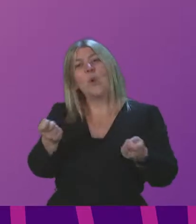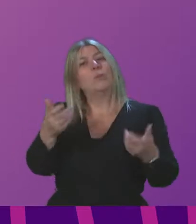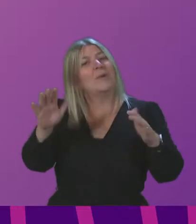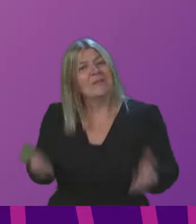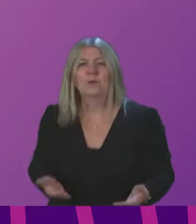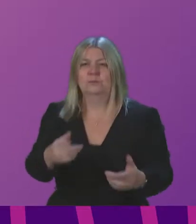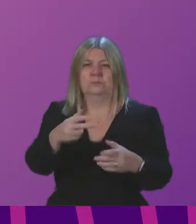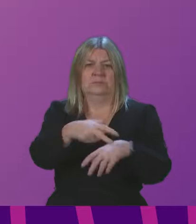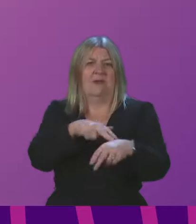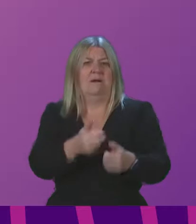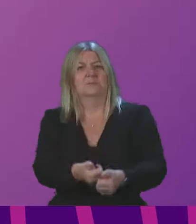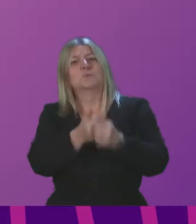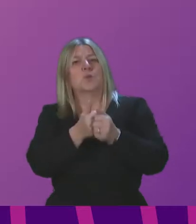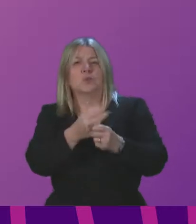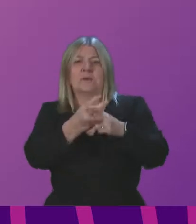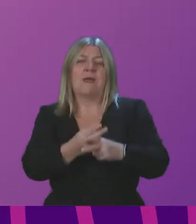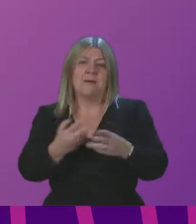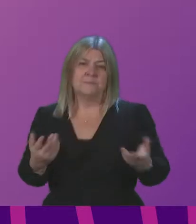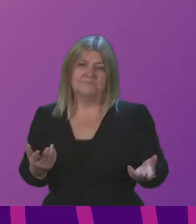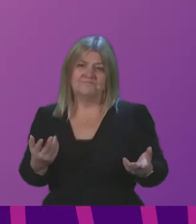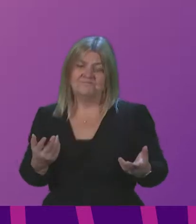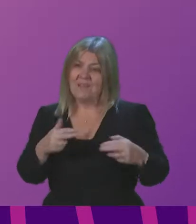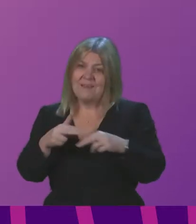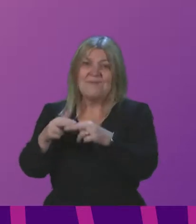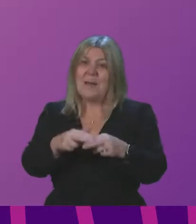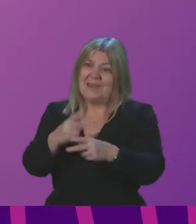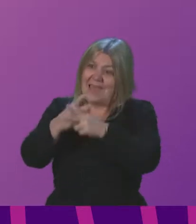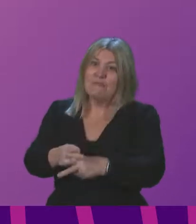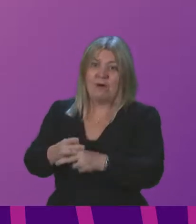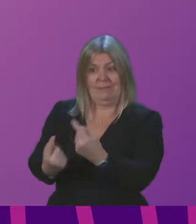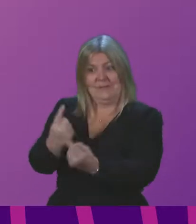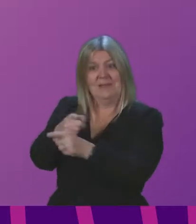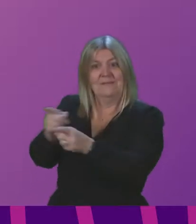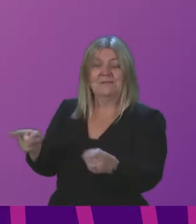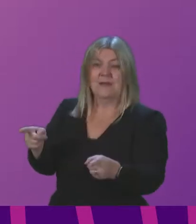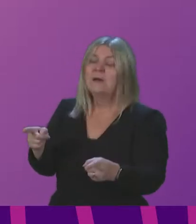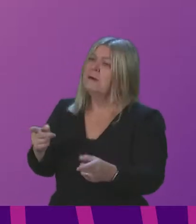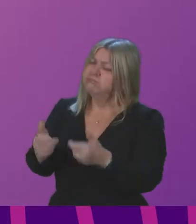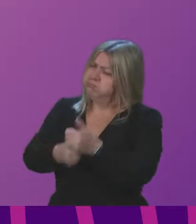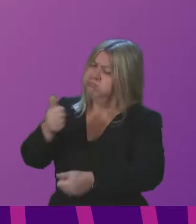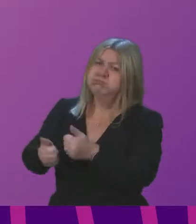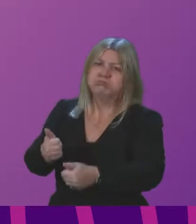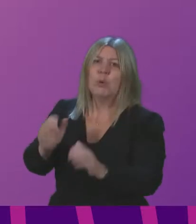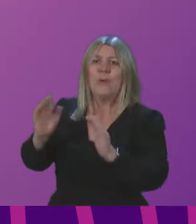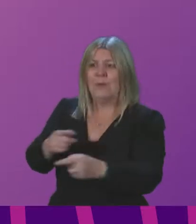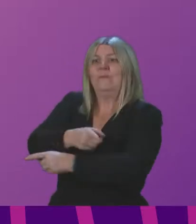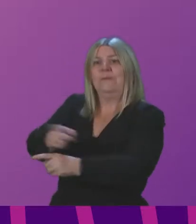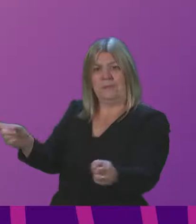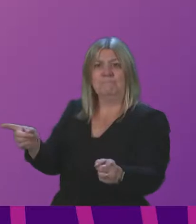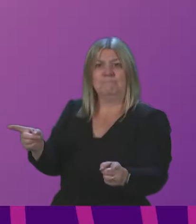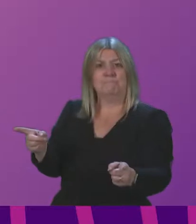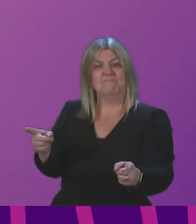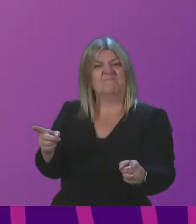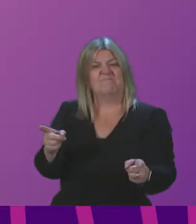support. Family carers have been the unsung heroes of this pandemic, as without their efforts, we would have struggled to cope.